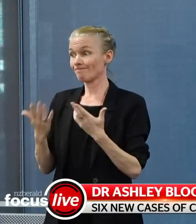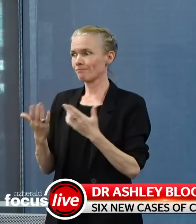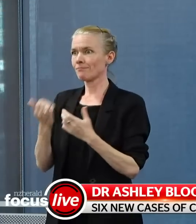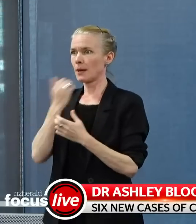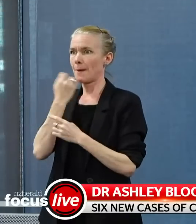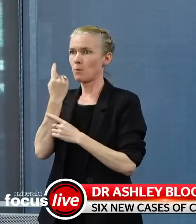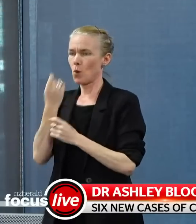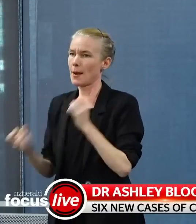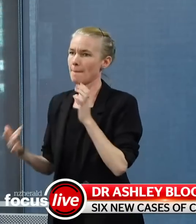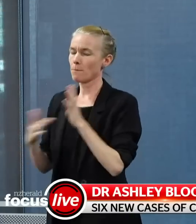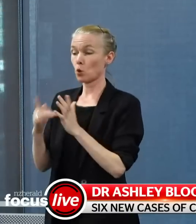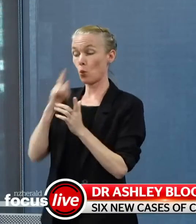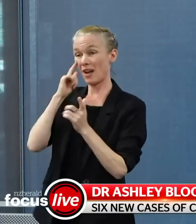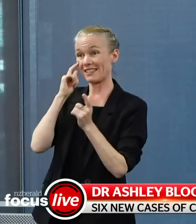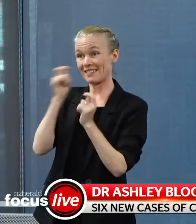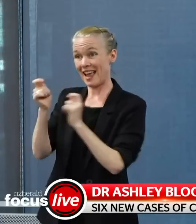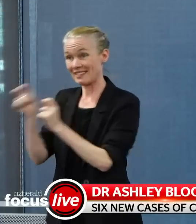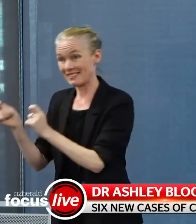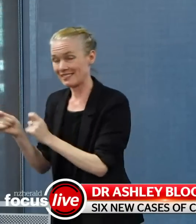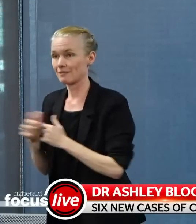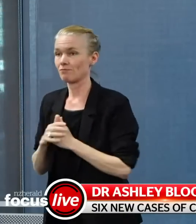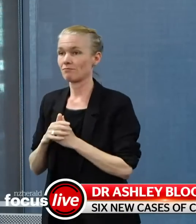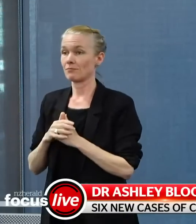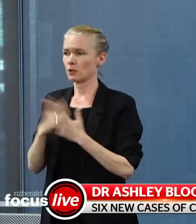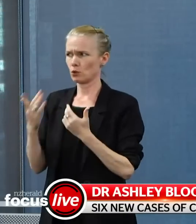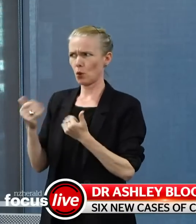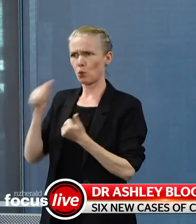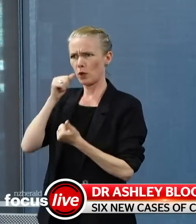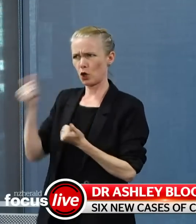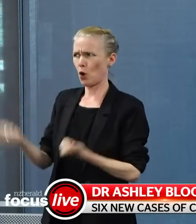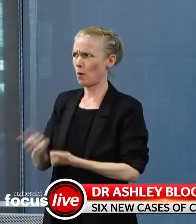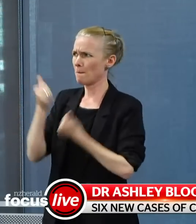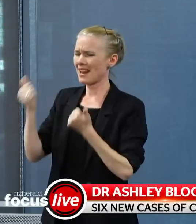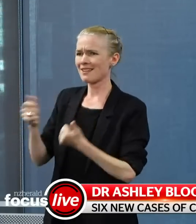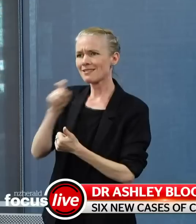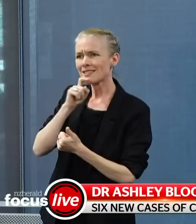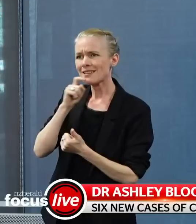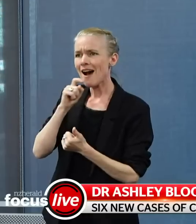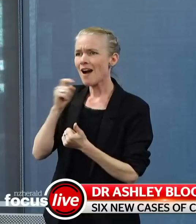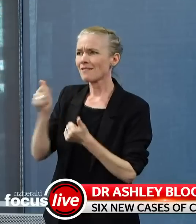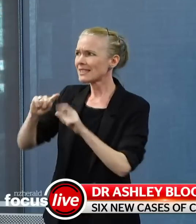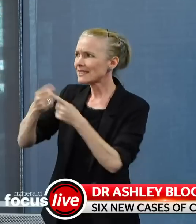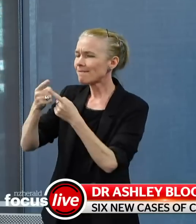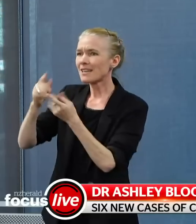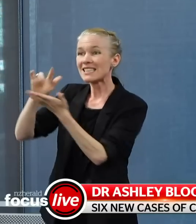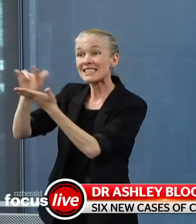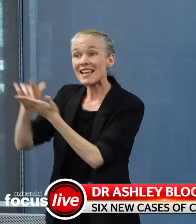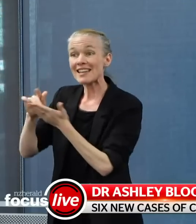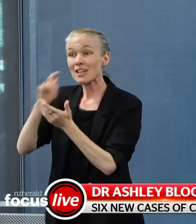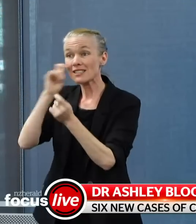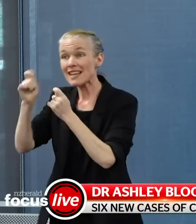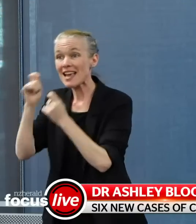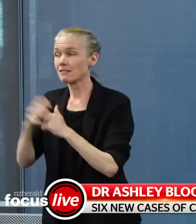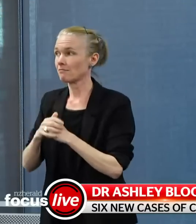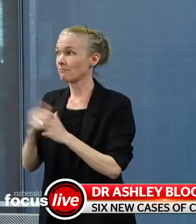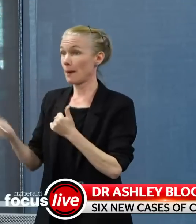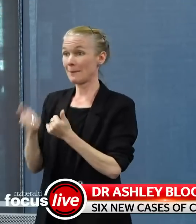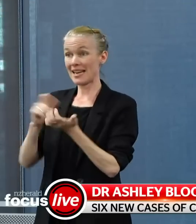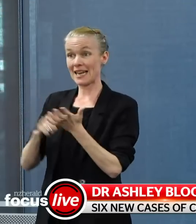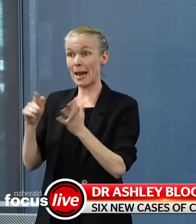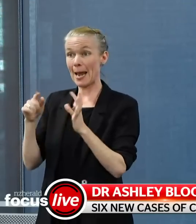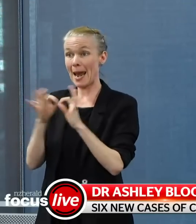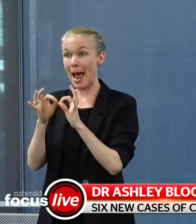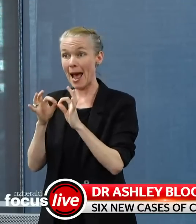capacity to test both the swabbing and then the laboratory processing. So wide testing, wider than we might otherwise do.